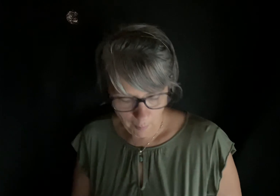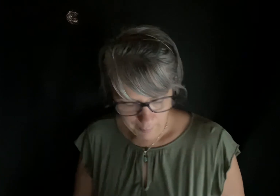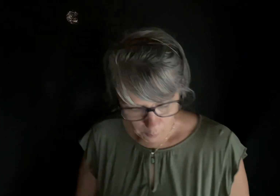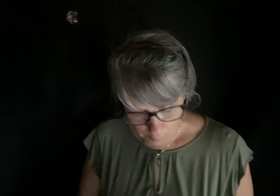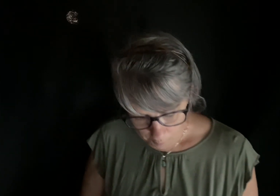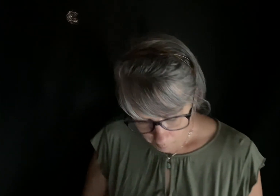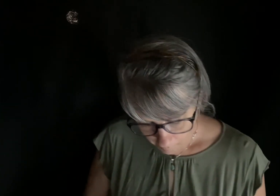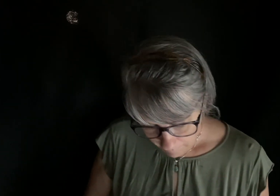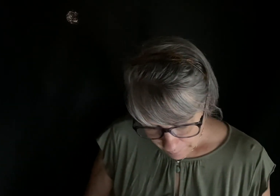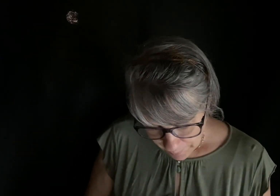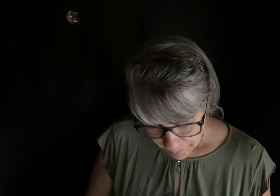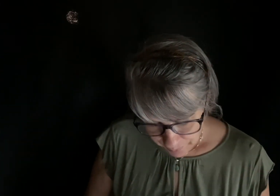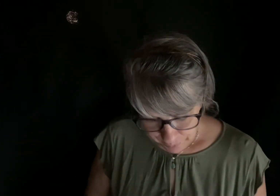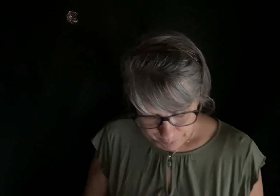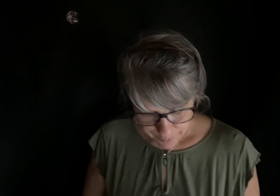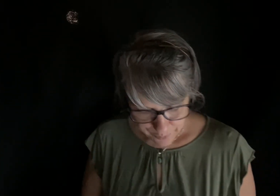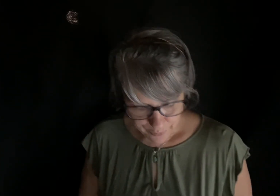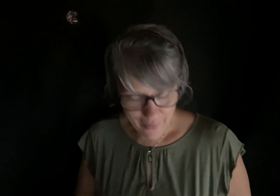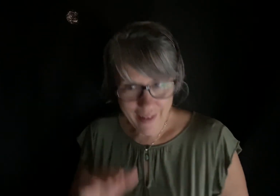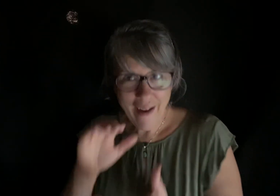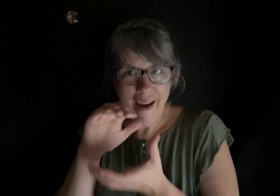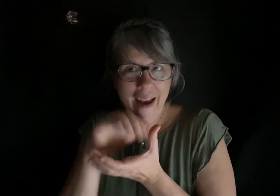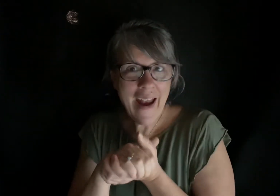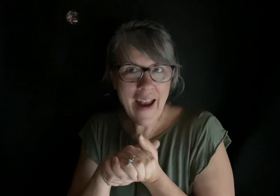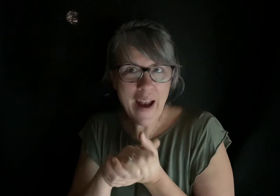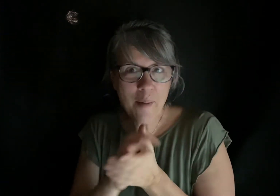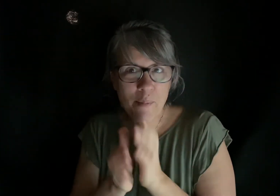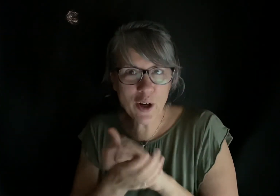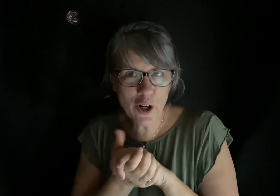PIZZA. HAMBURGER.